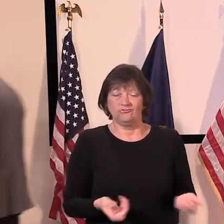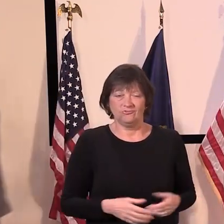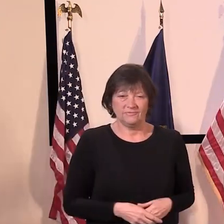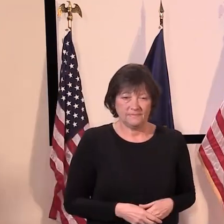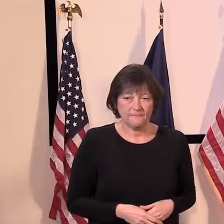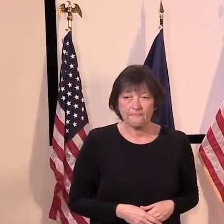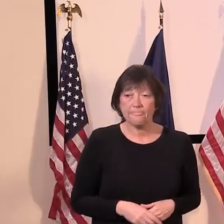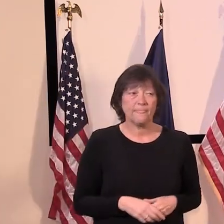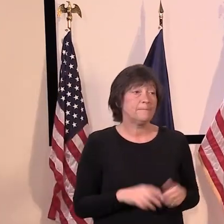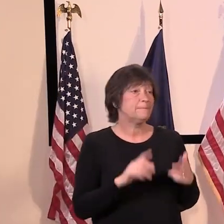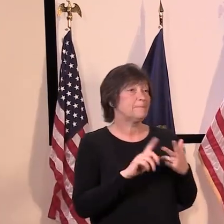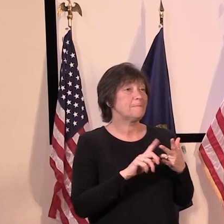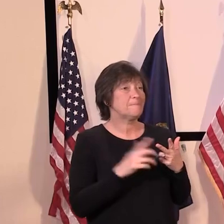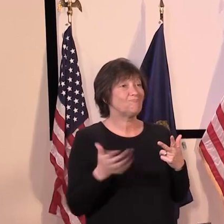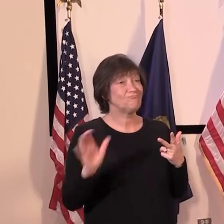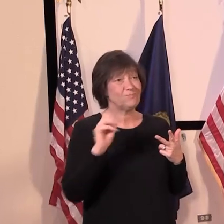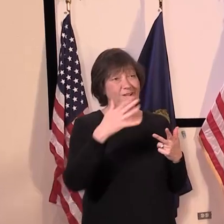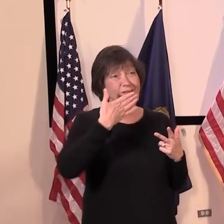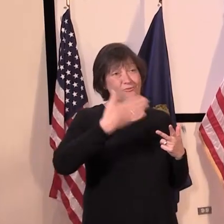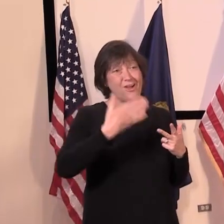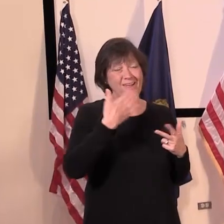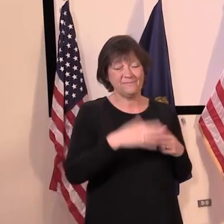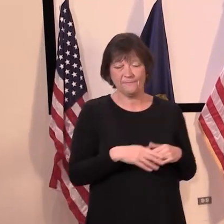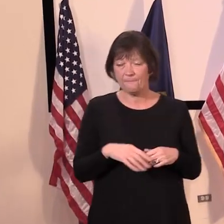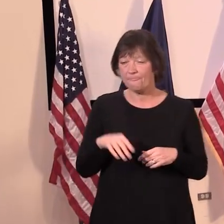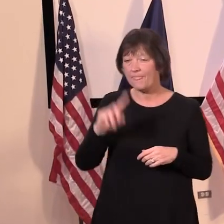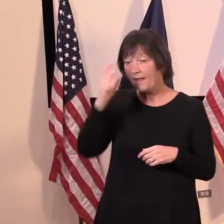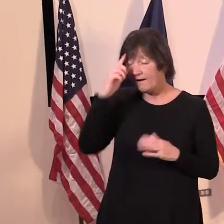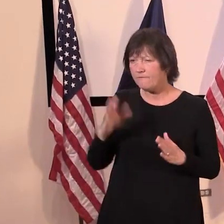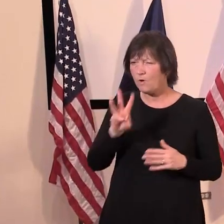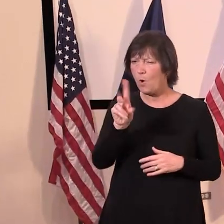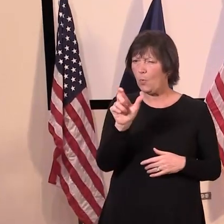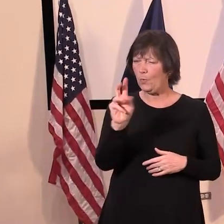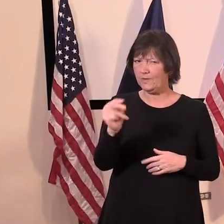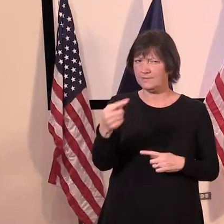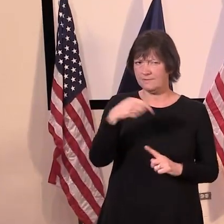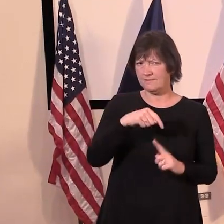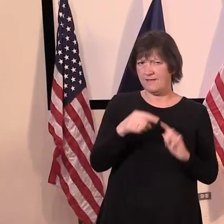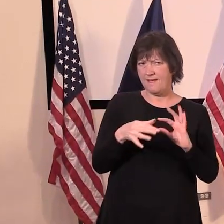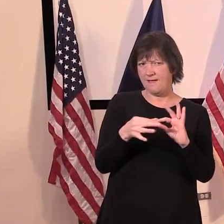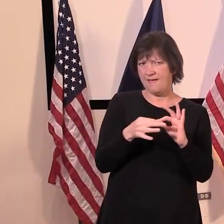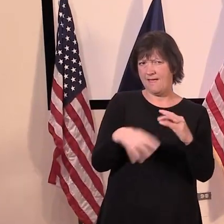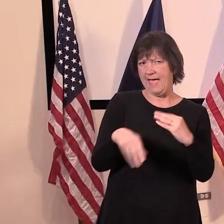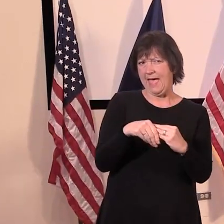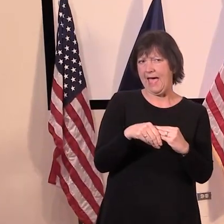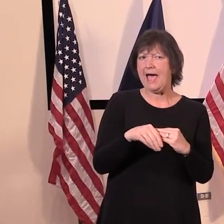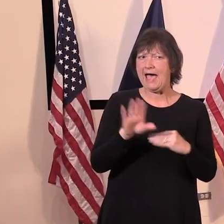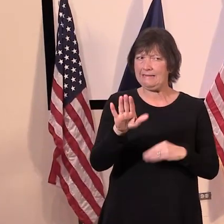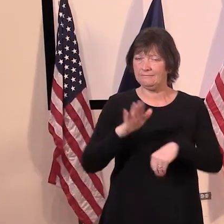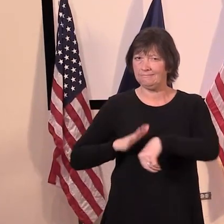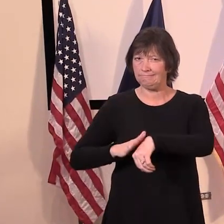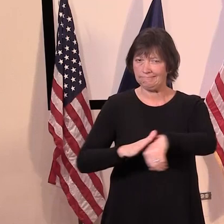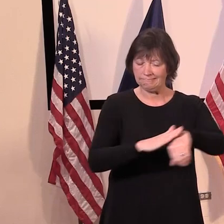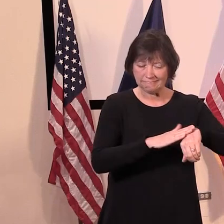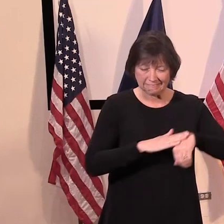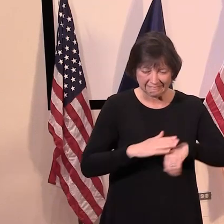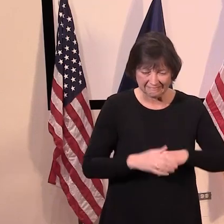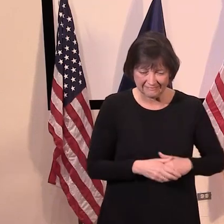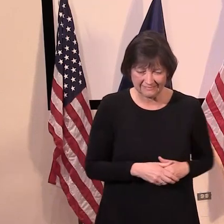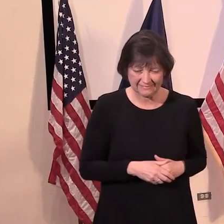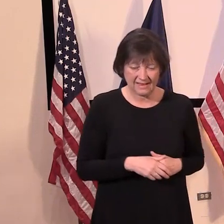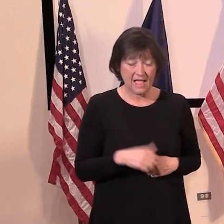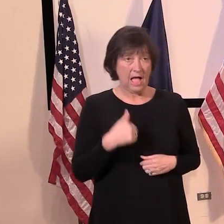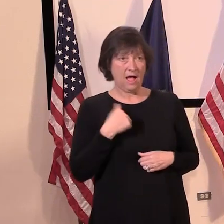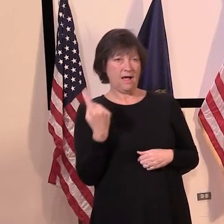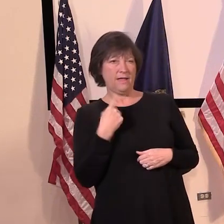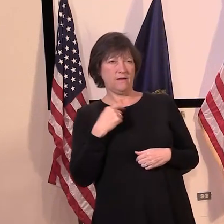Okay, great. Thank you. Uh, Wilson, I just wanted to also add, uh, maybe a little caution to the wind and something that, uh, I always have